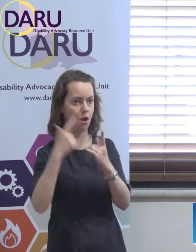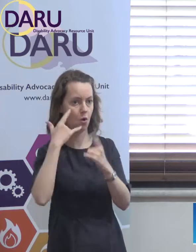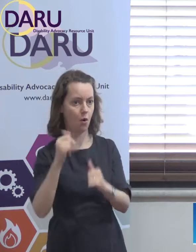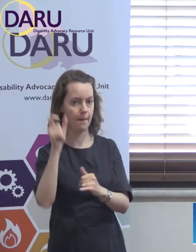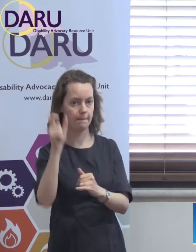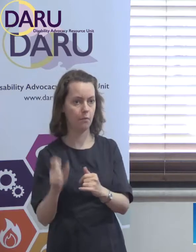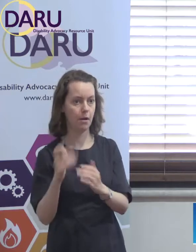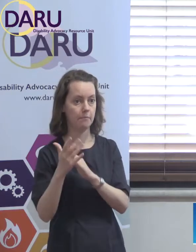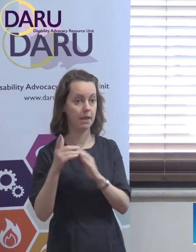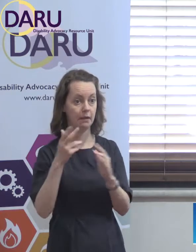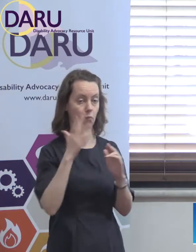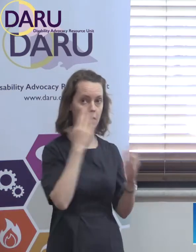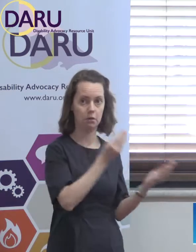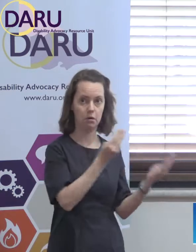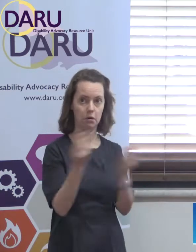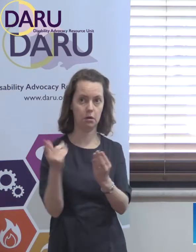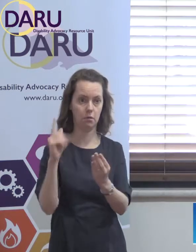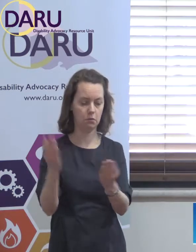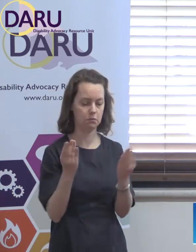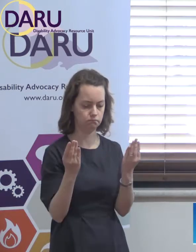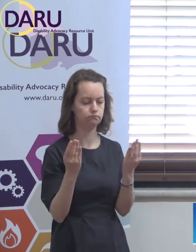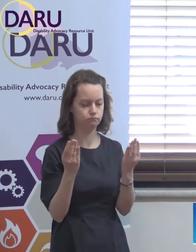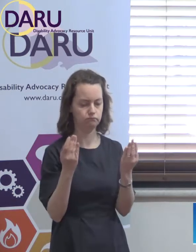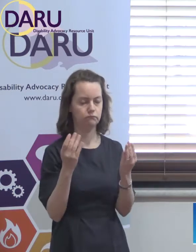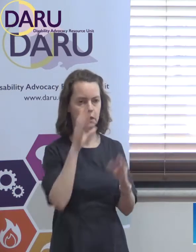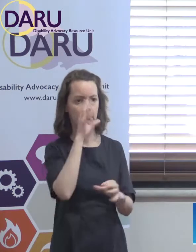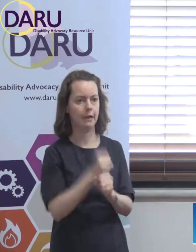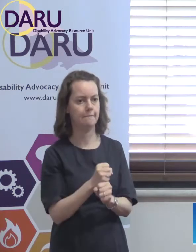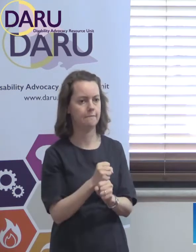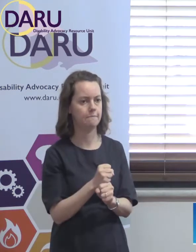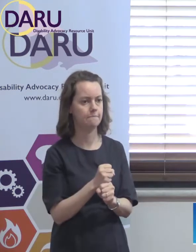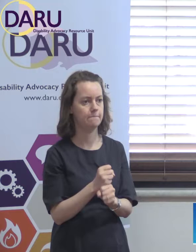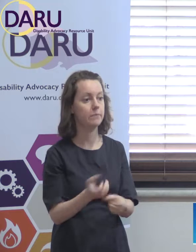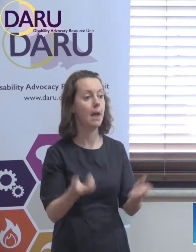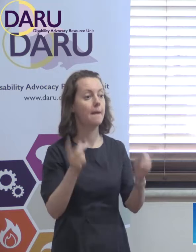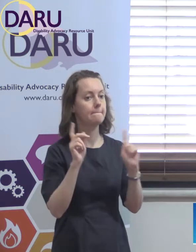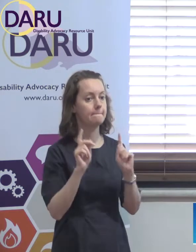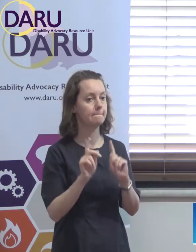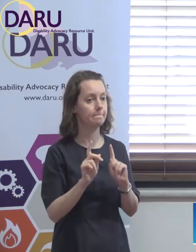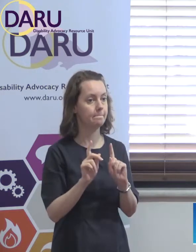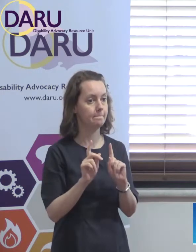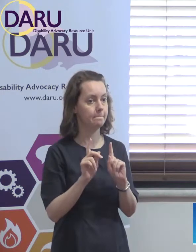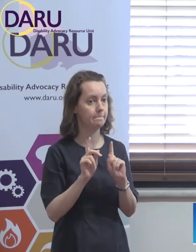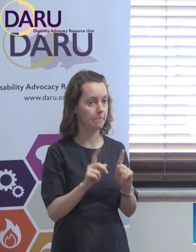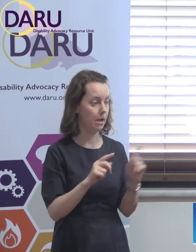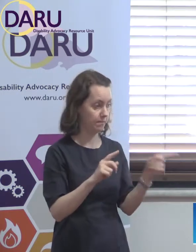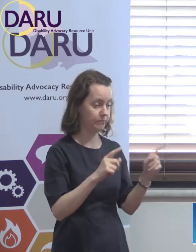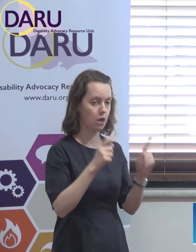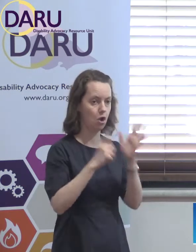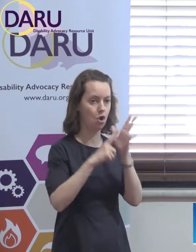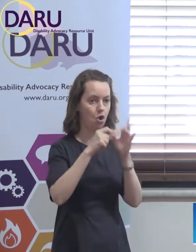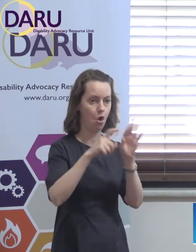what this value is about. However, the other lesson that we're learning now, as the organisations start to use it for lobbying,